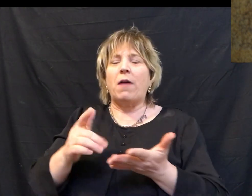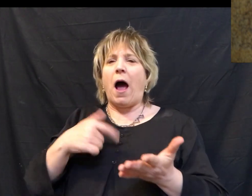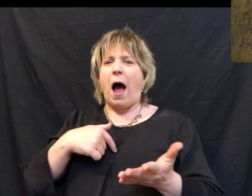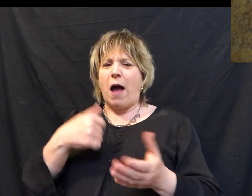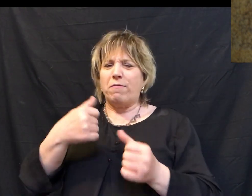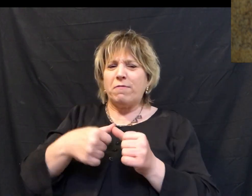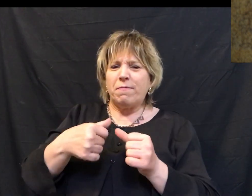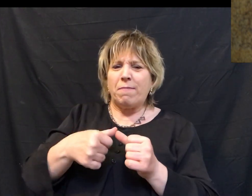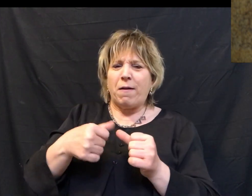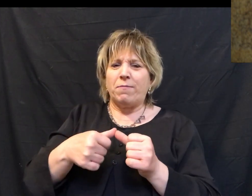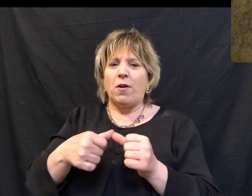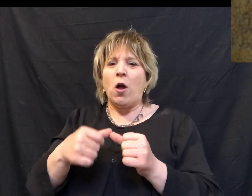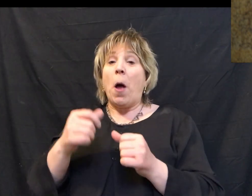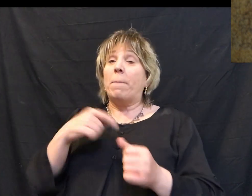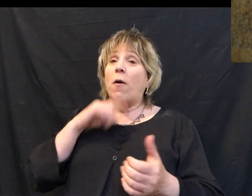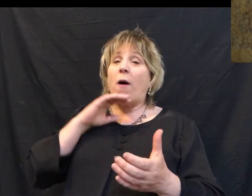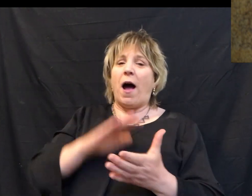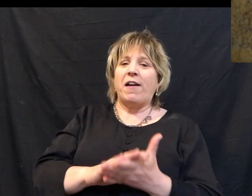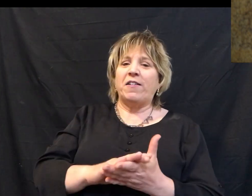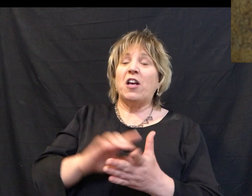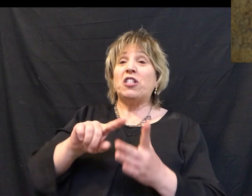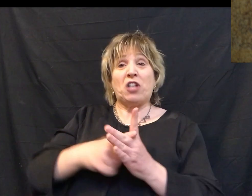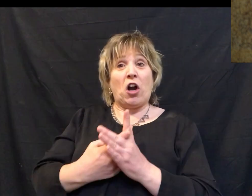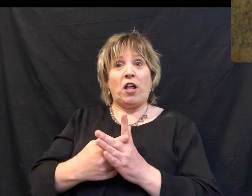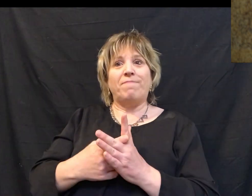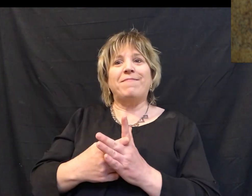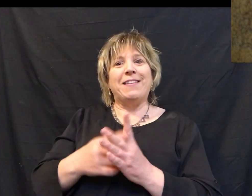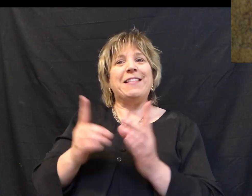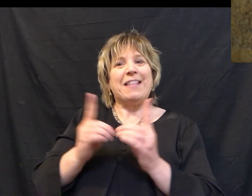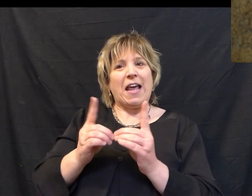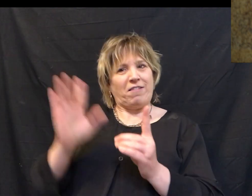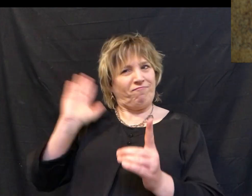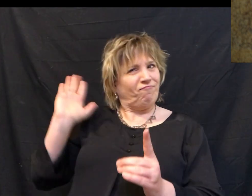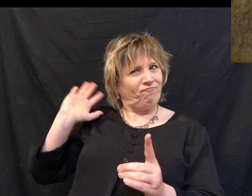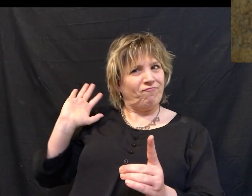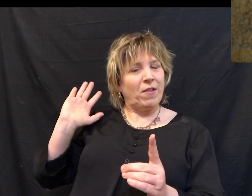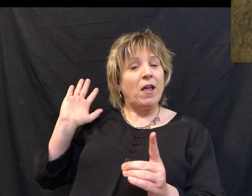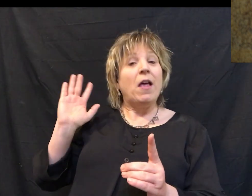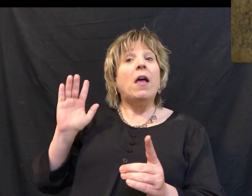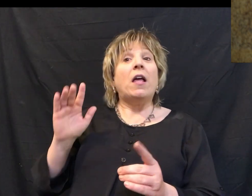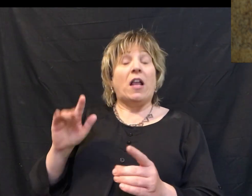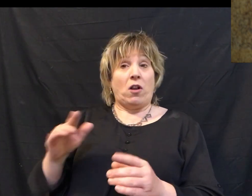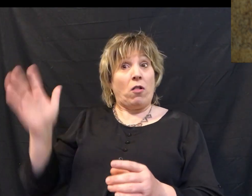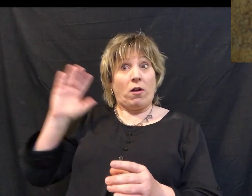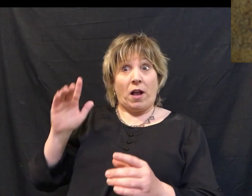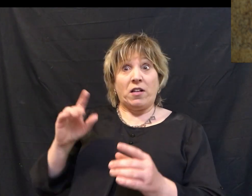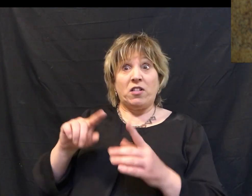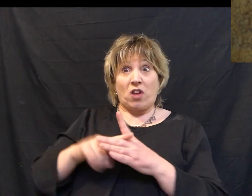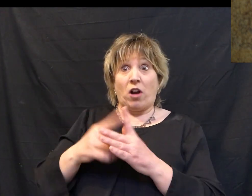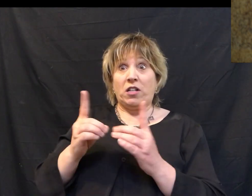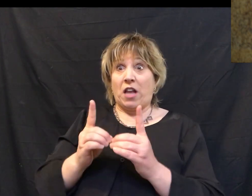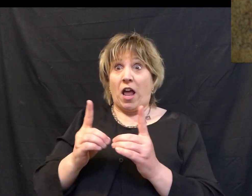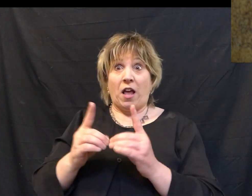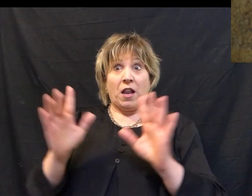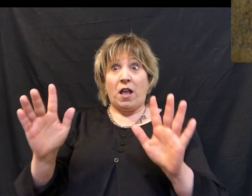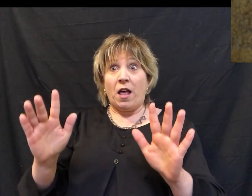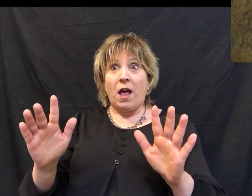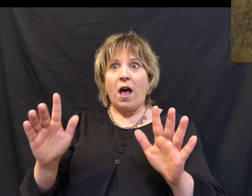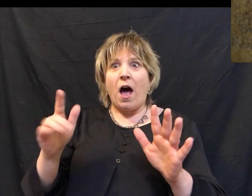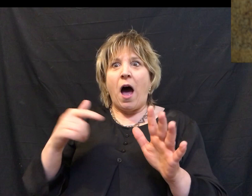some things down, I remembered back to when my wife and I first started dating. And when we first started dating, I mean,